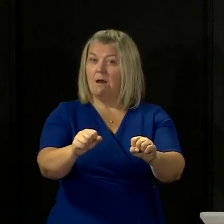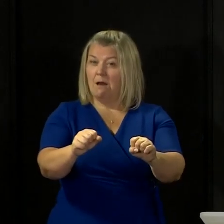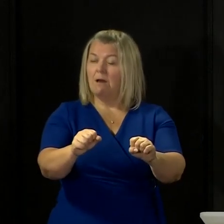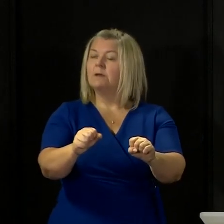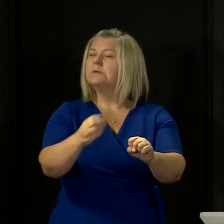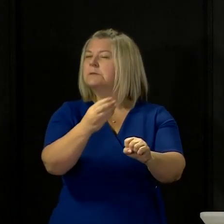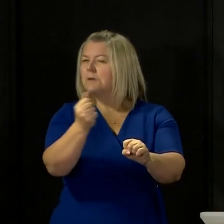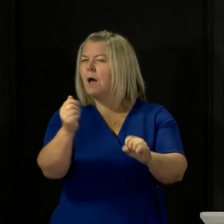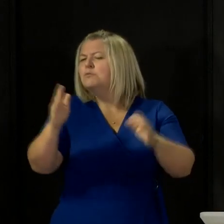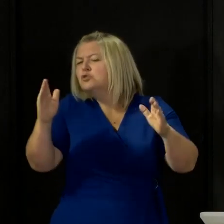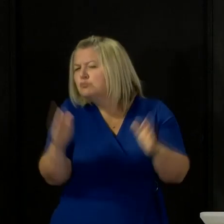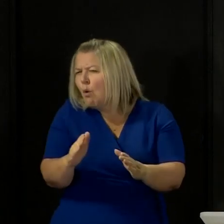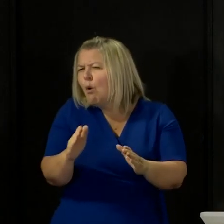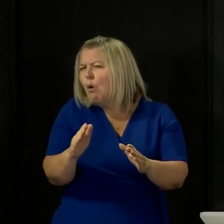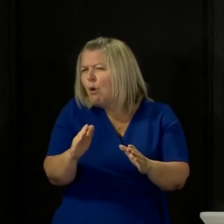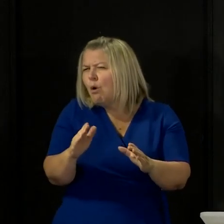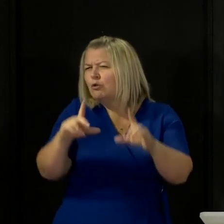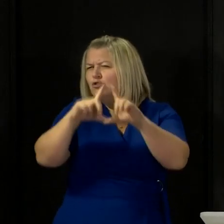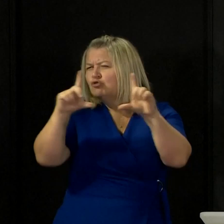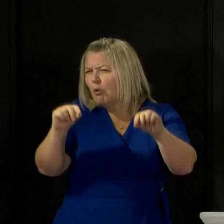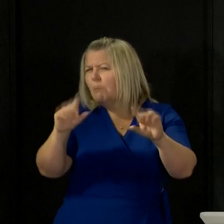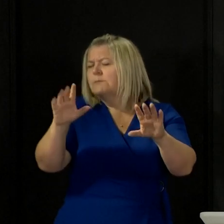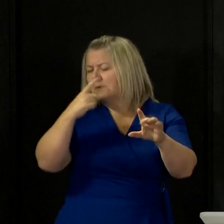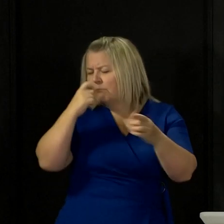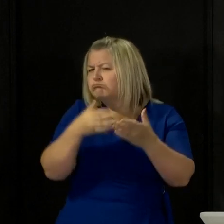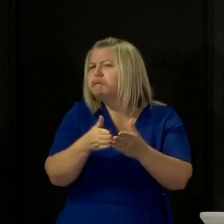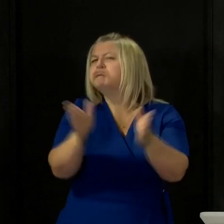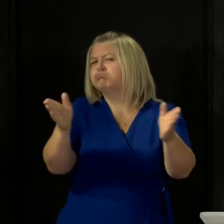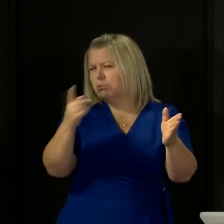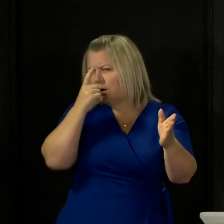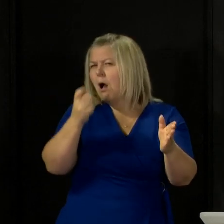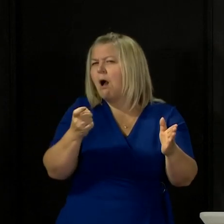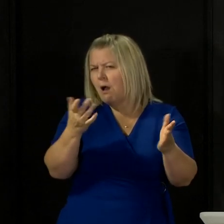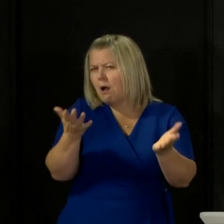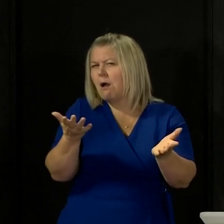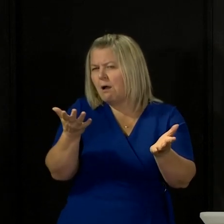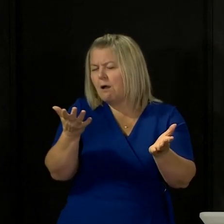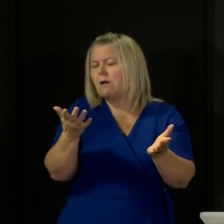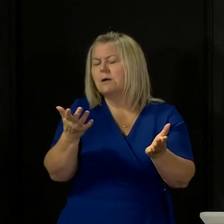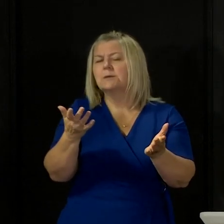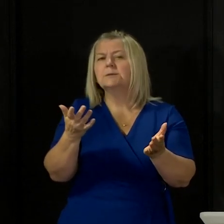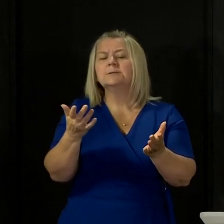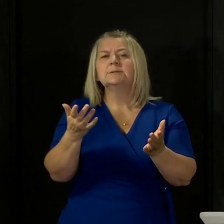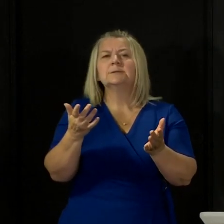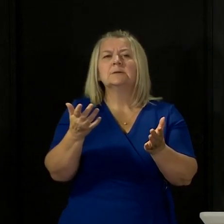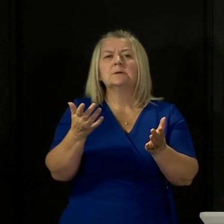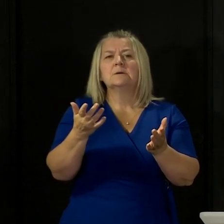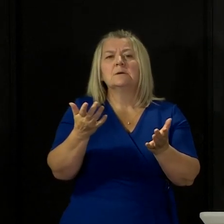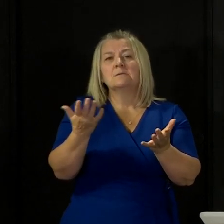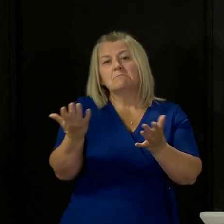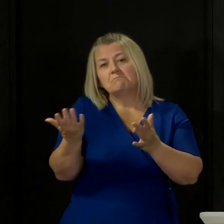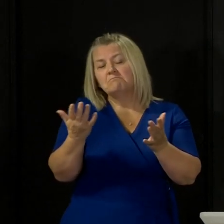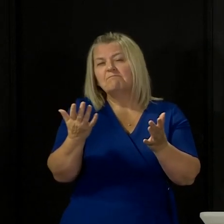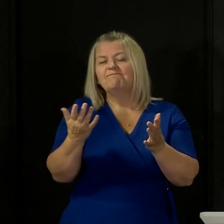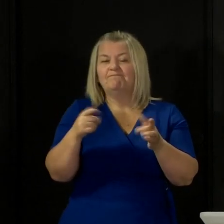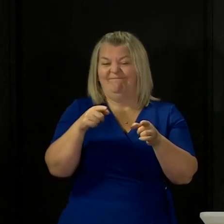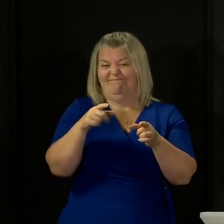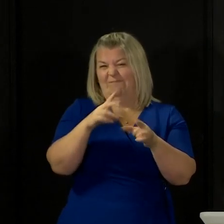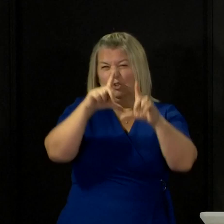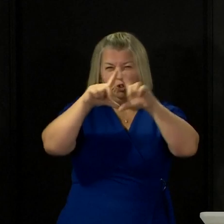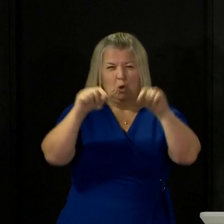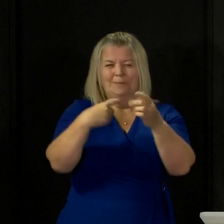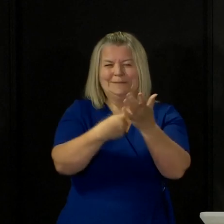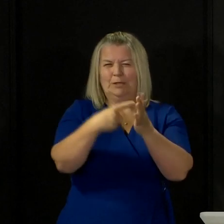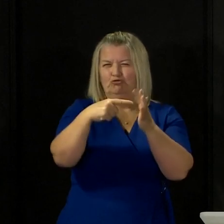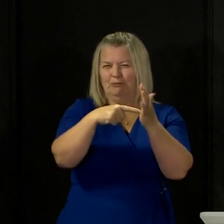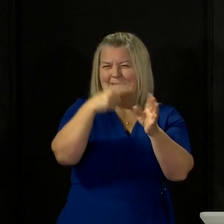small retail in particular. So these are assessments that are ongoing. I have said all along, and I